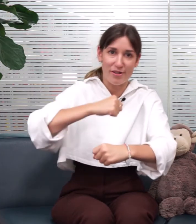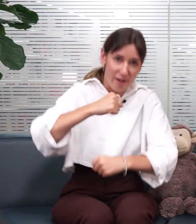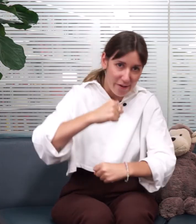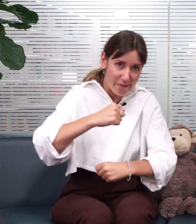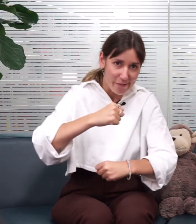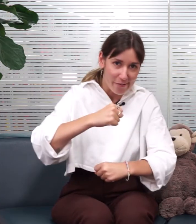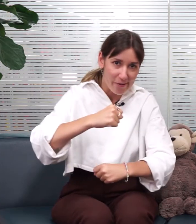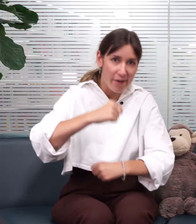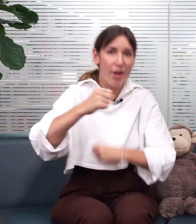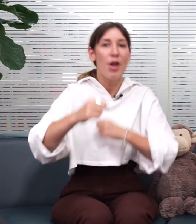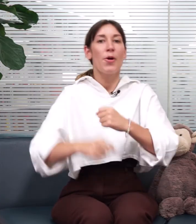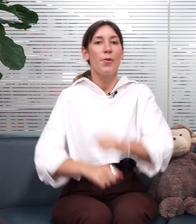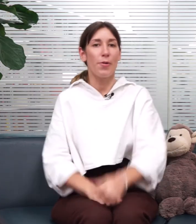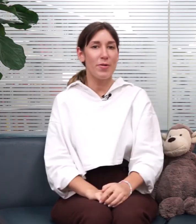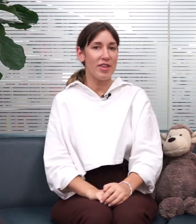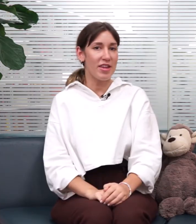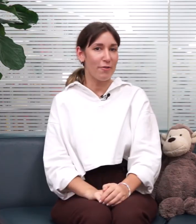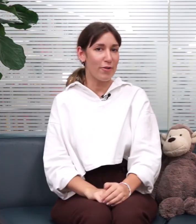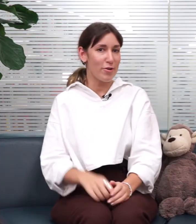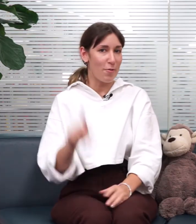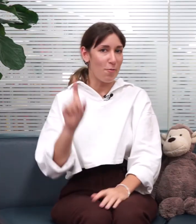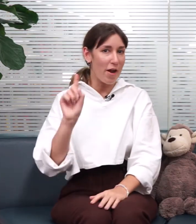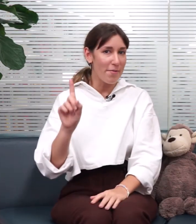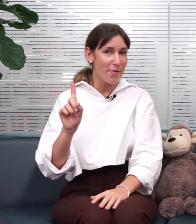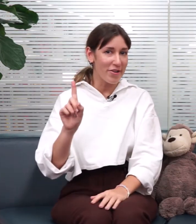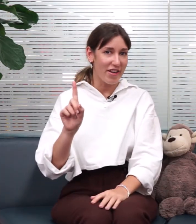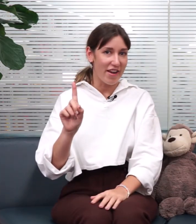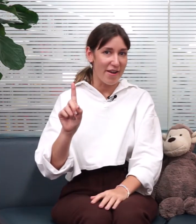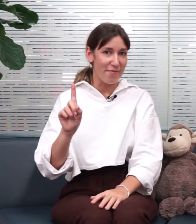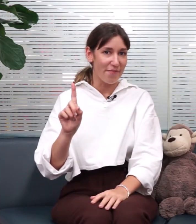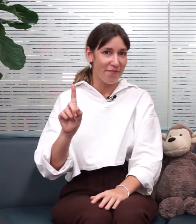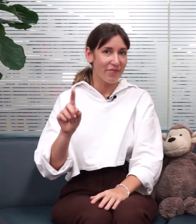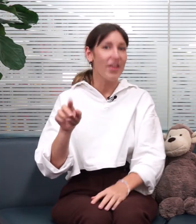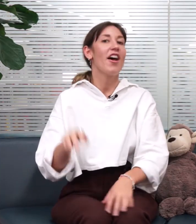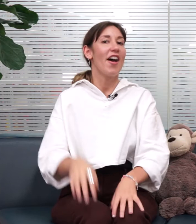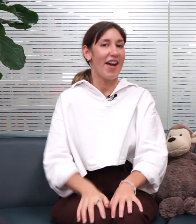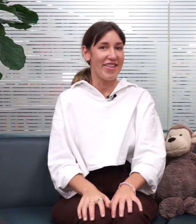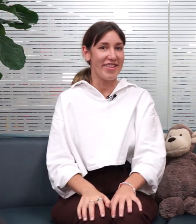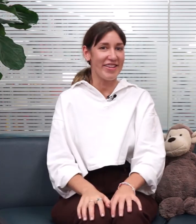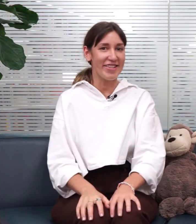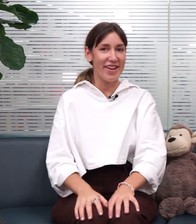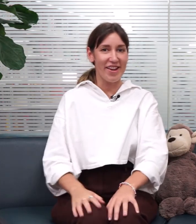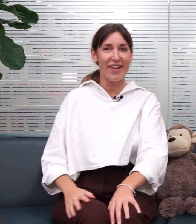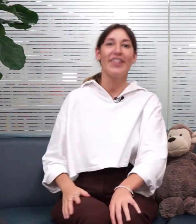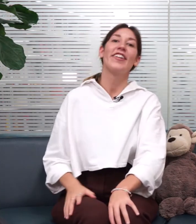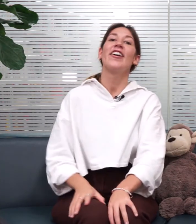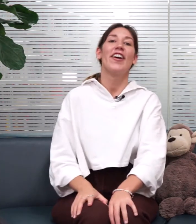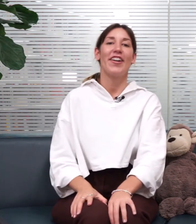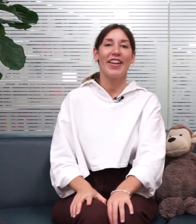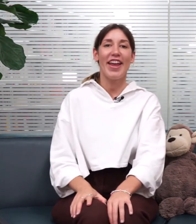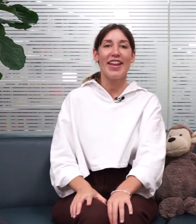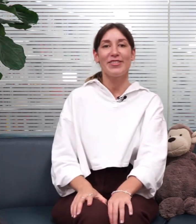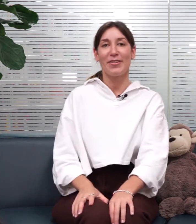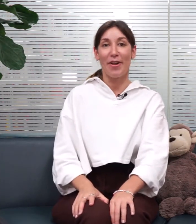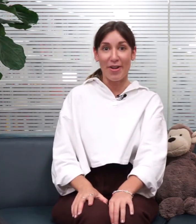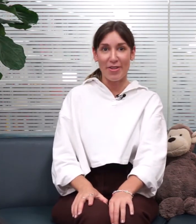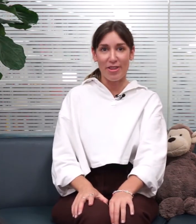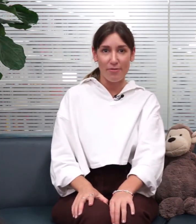slow. What do we think if we do it one more time? I think so. Okay, so on three